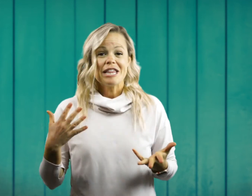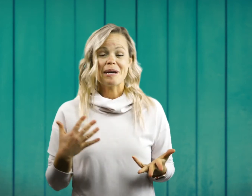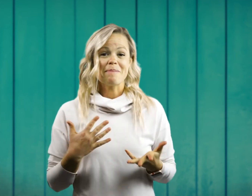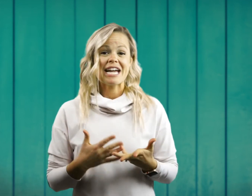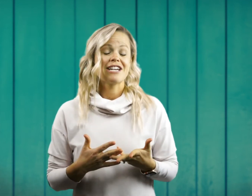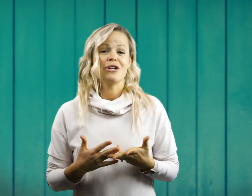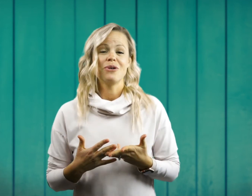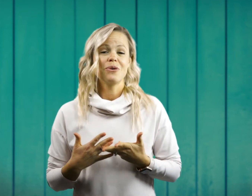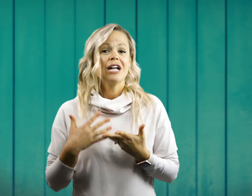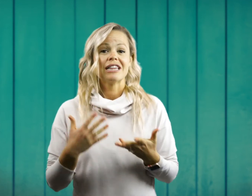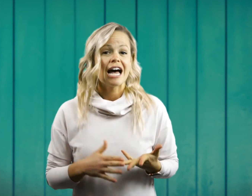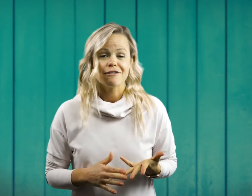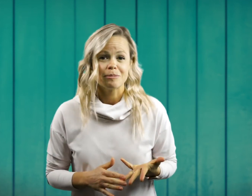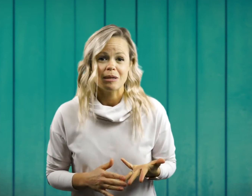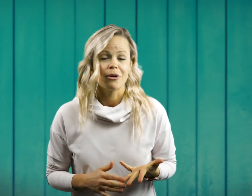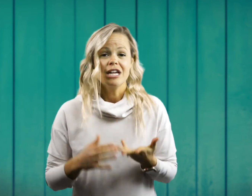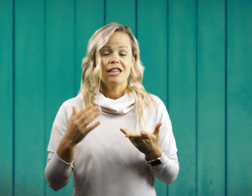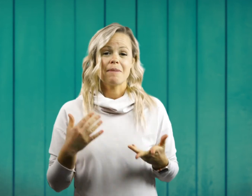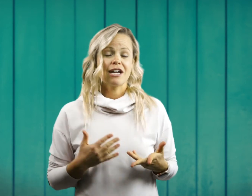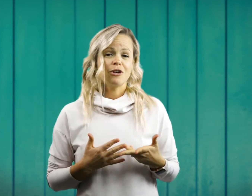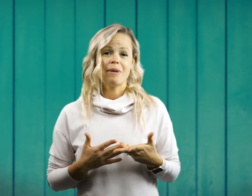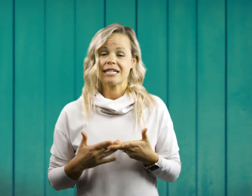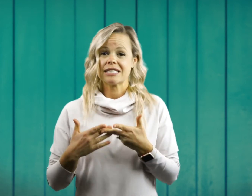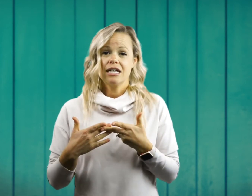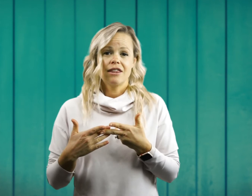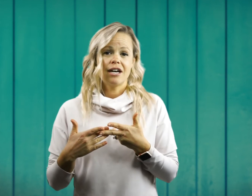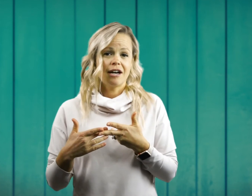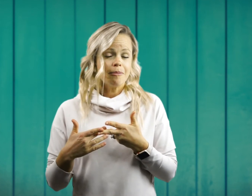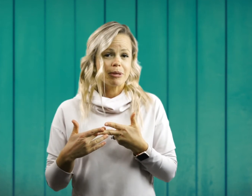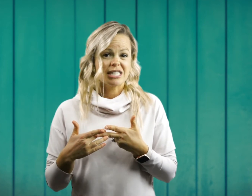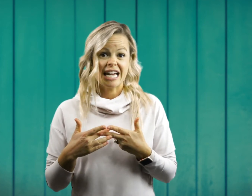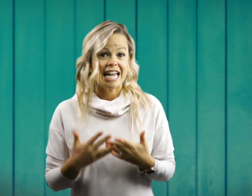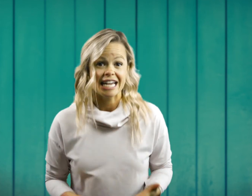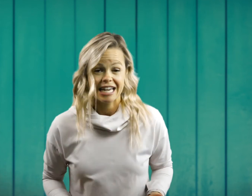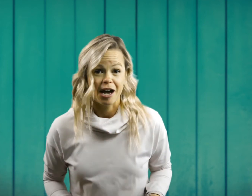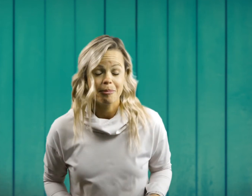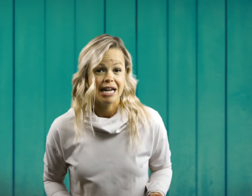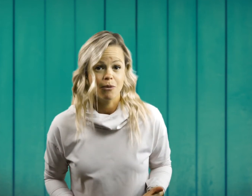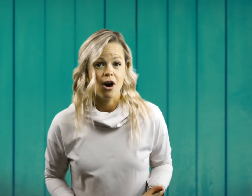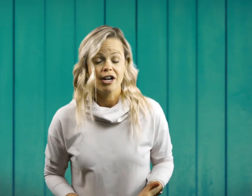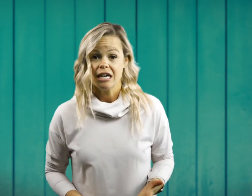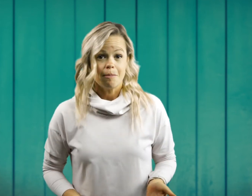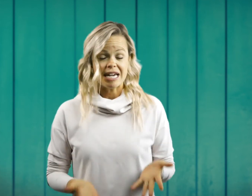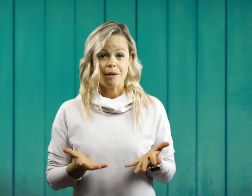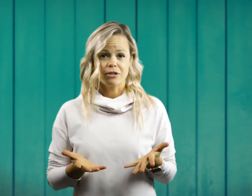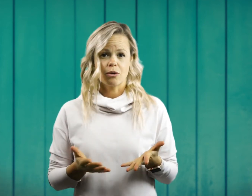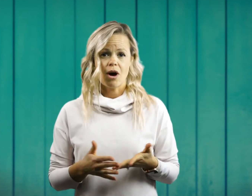the man who loves people, the man who makes the person that can't get up and walk, be able to walk?